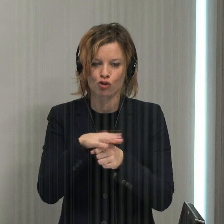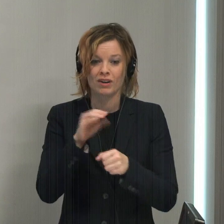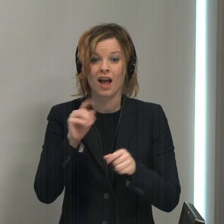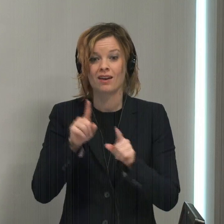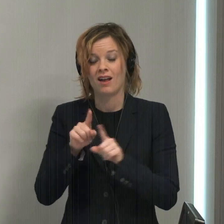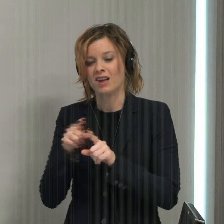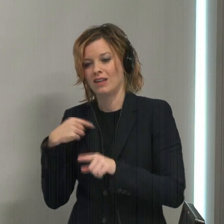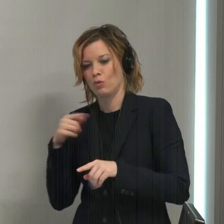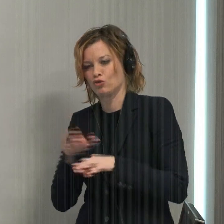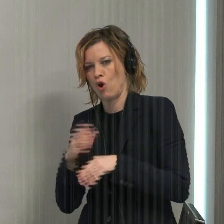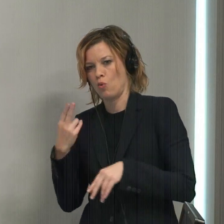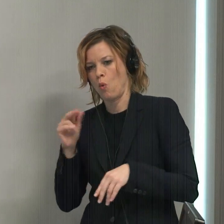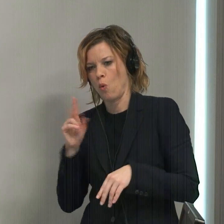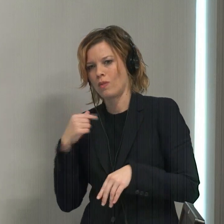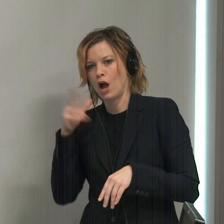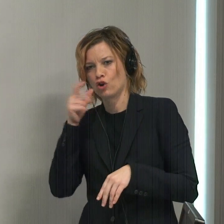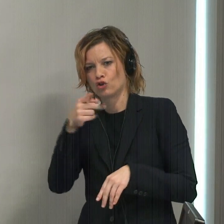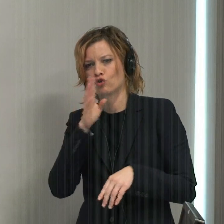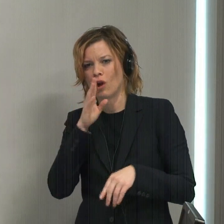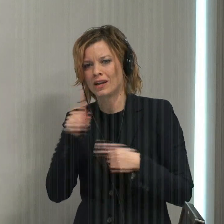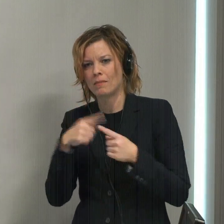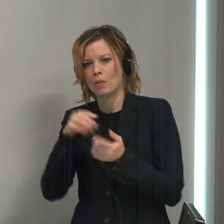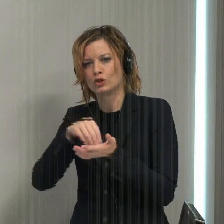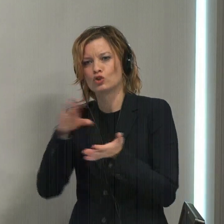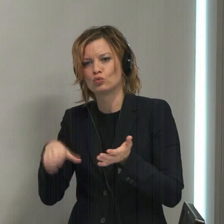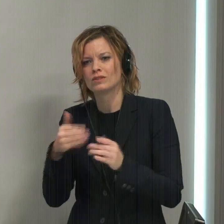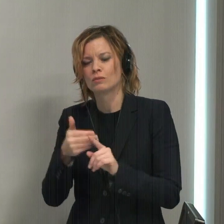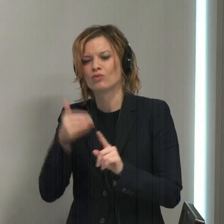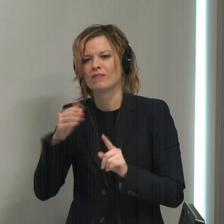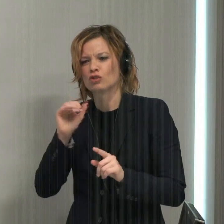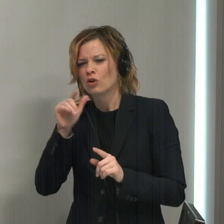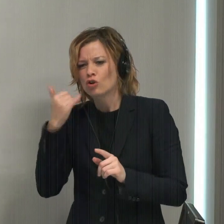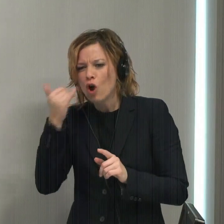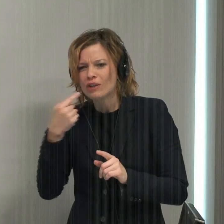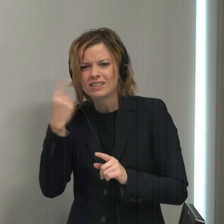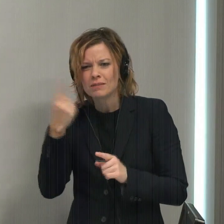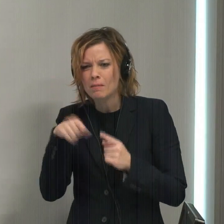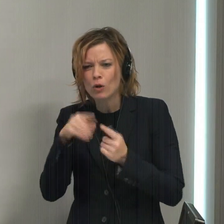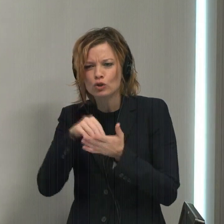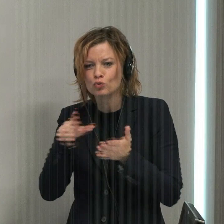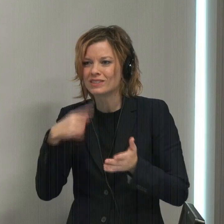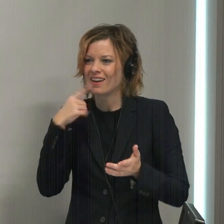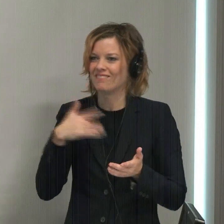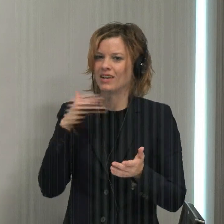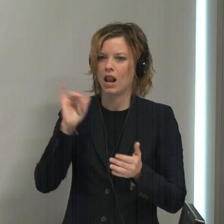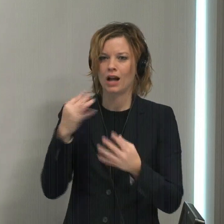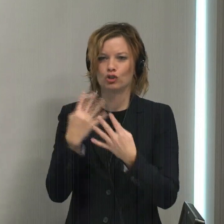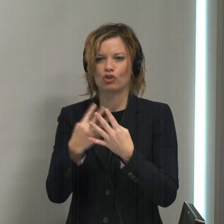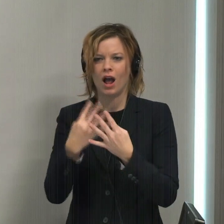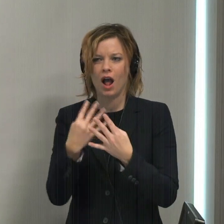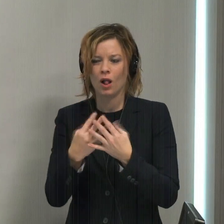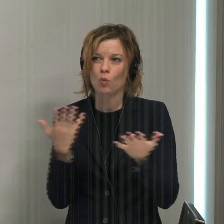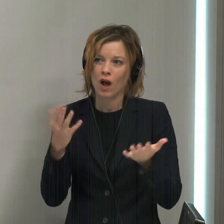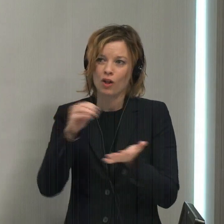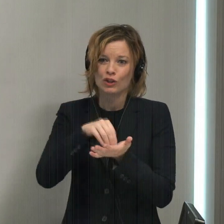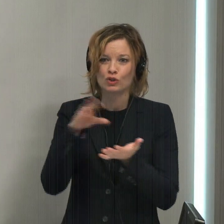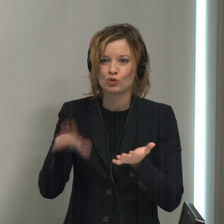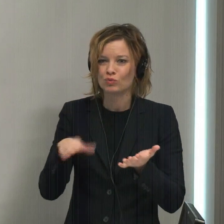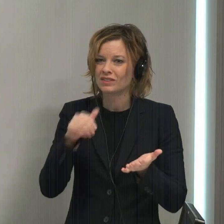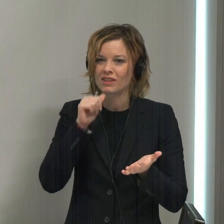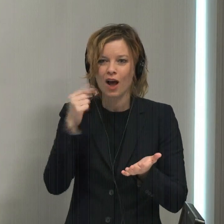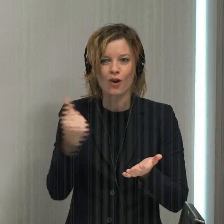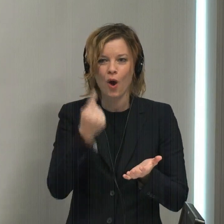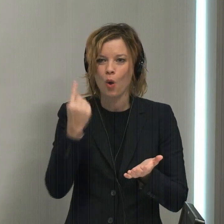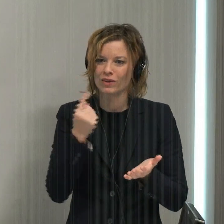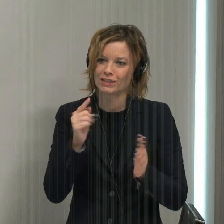on hold, I heard her talking about the students. The previous caller said something about it being like jail. Well, the students have not